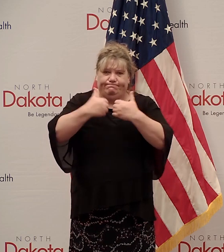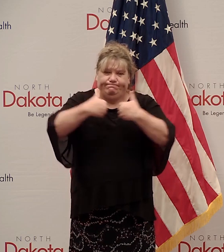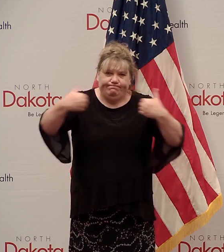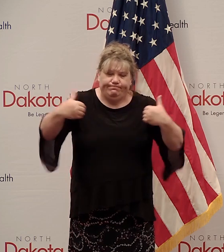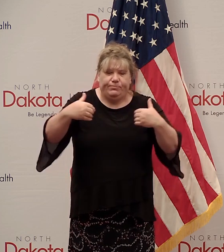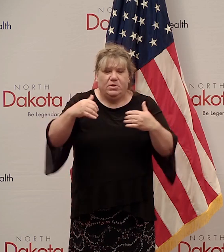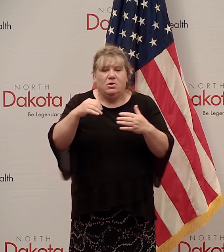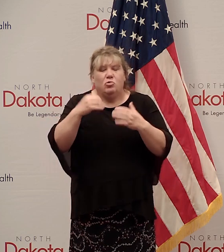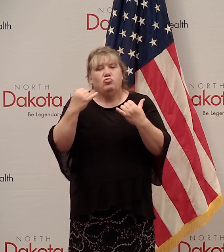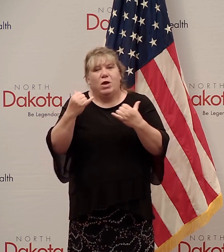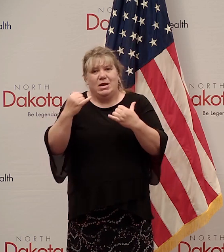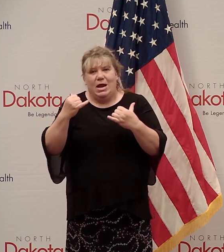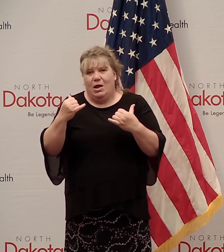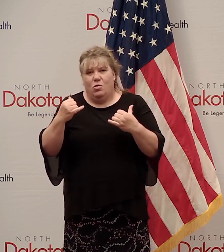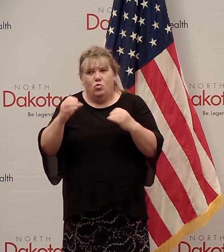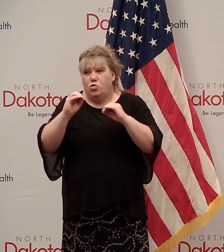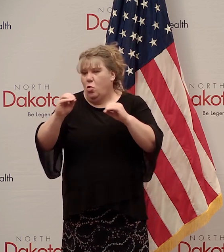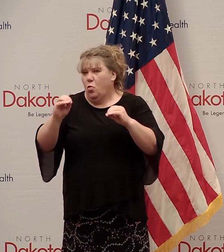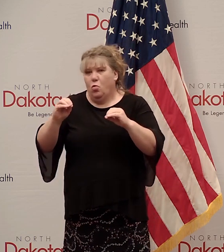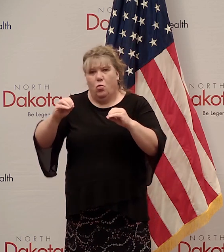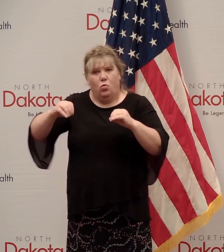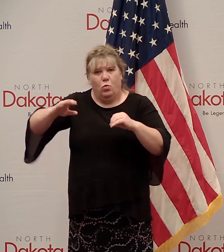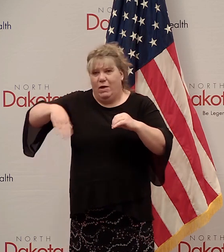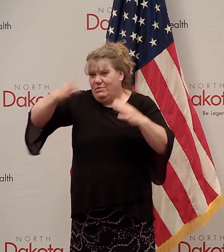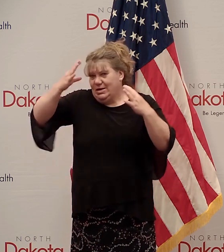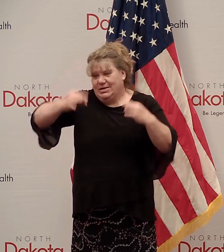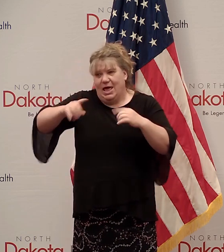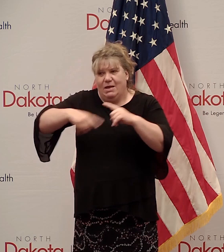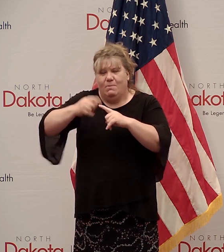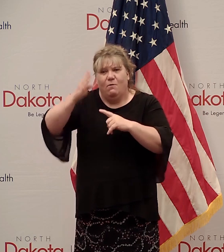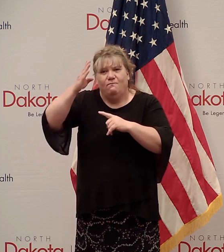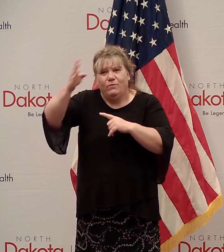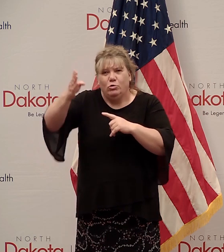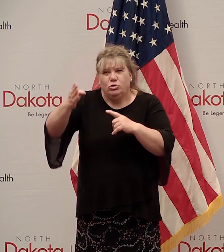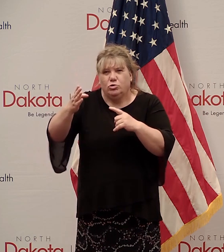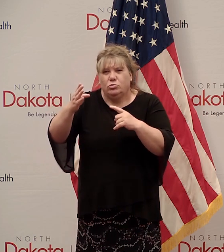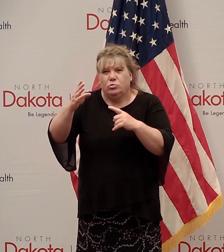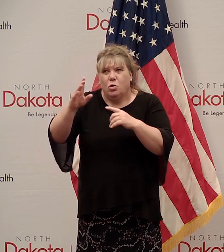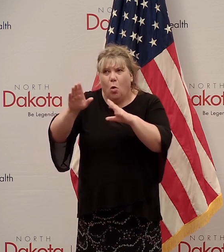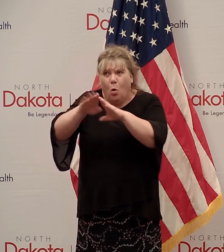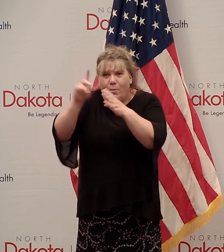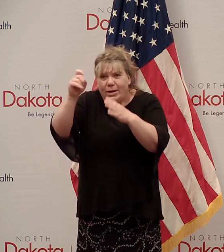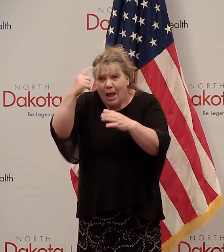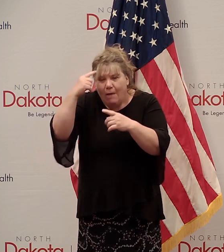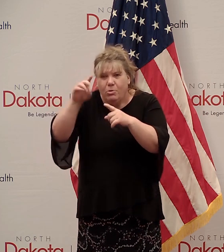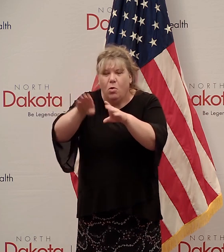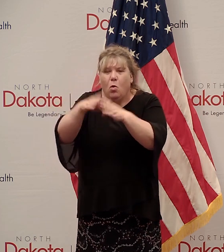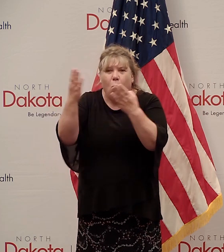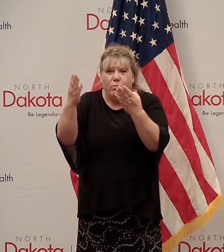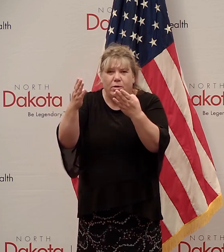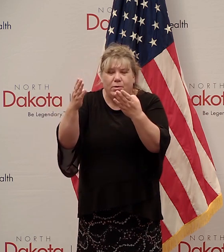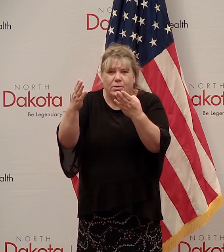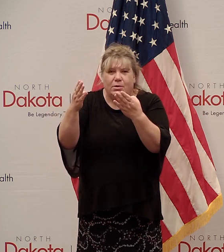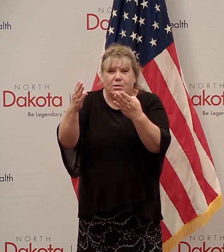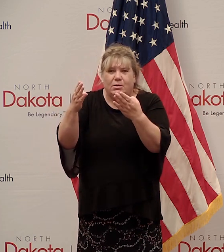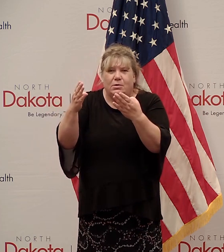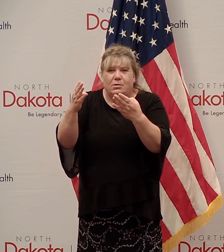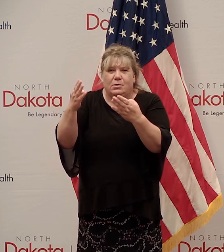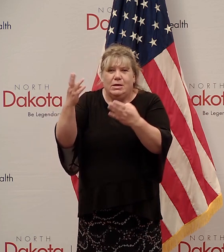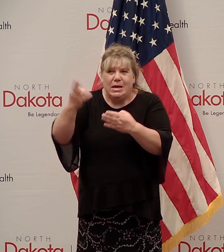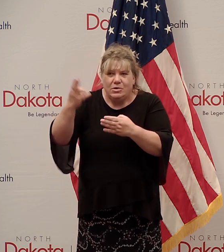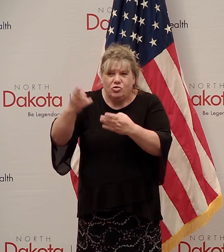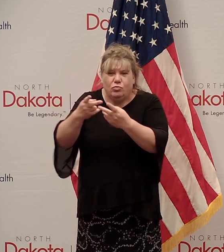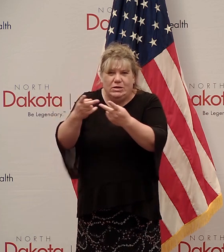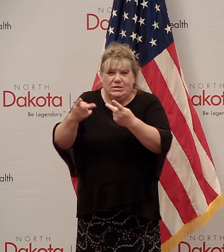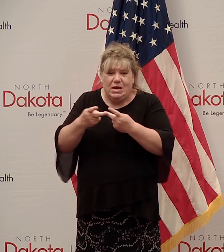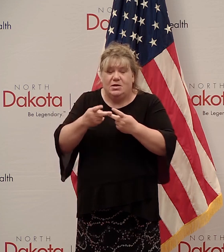dial up. But right now, no announcements on that yet. We're not deaf. I know that I do know that some cities are thinking about reopening